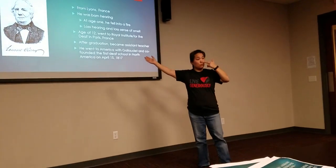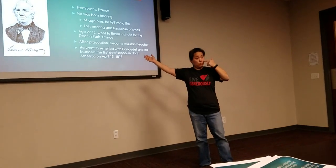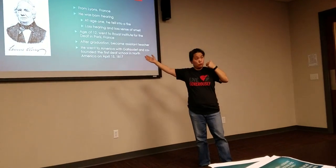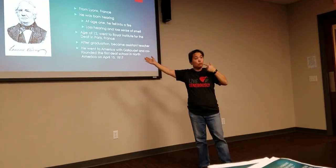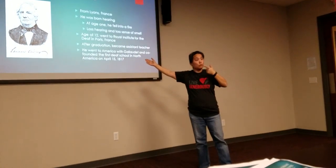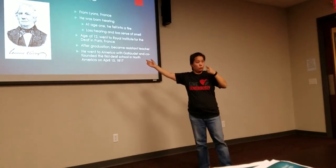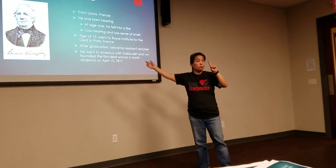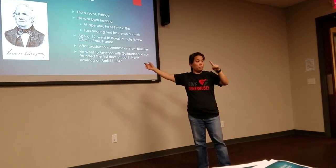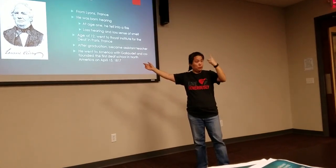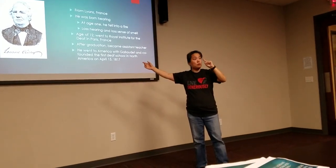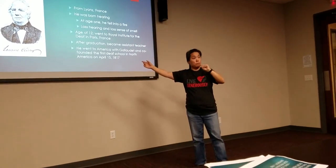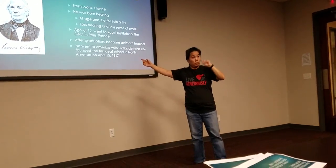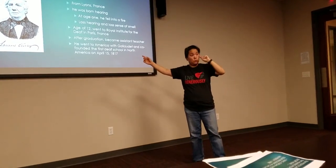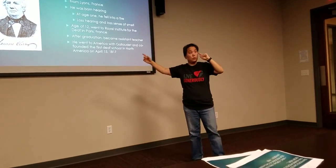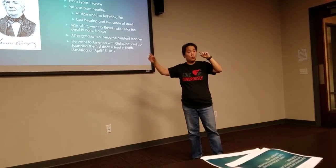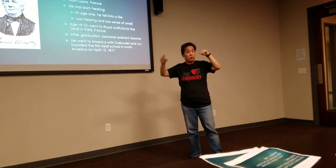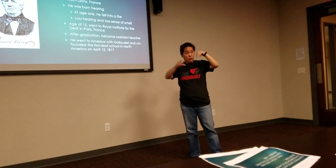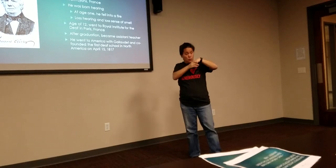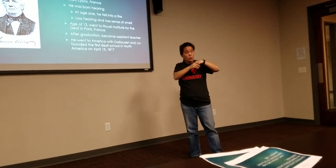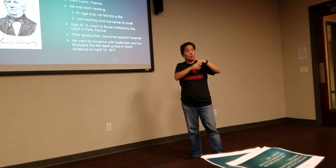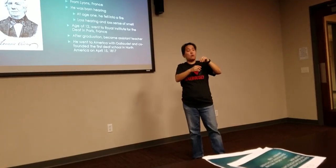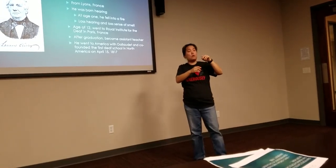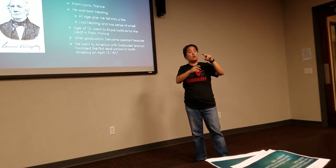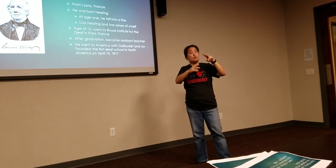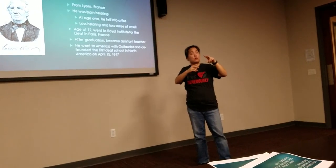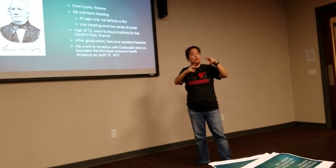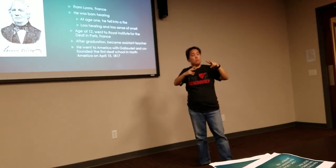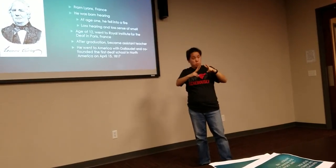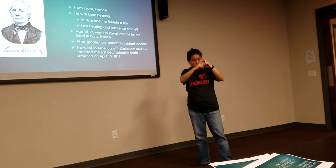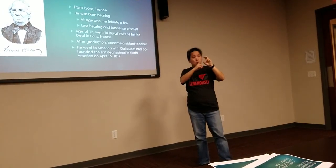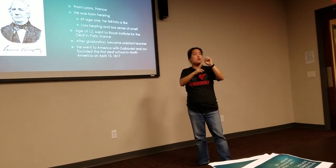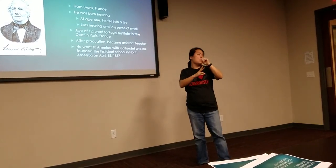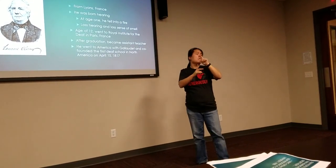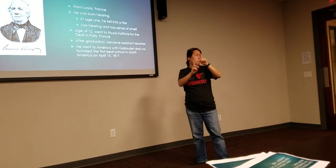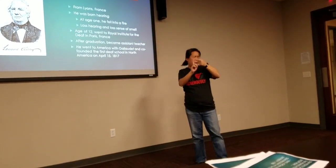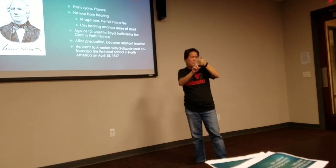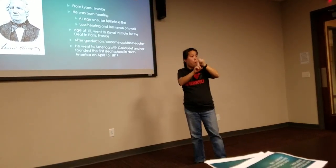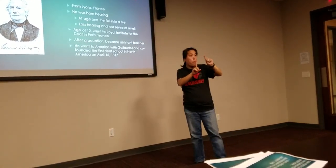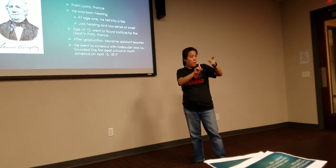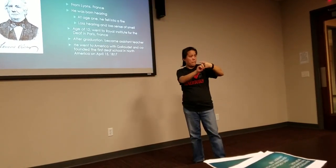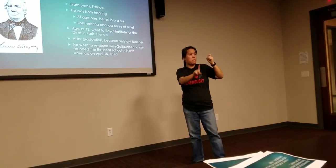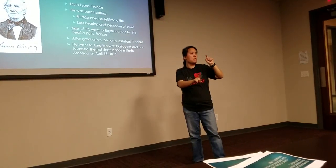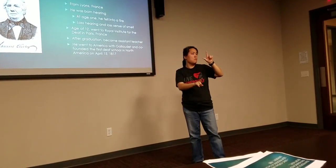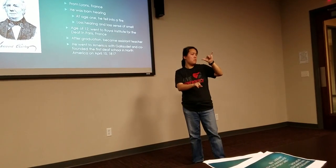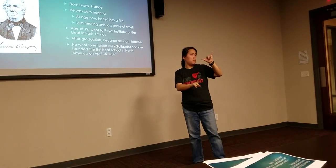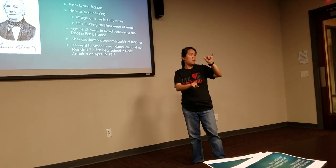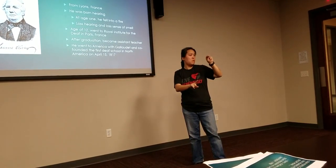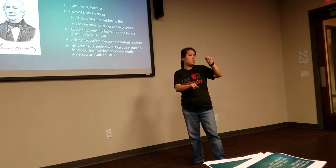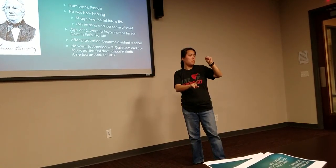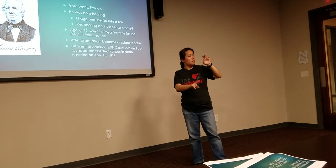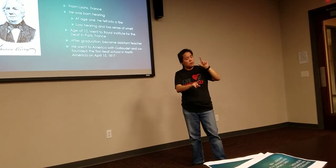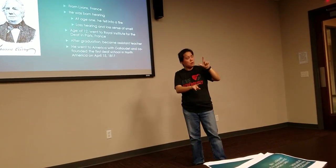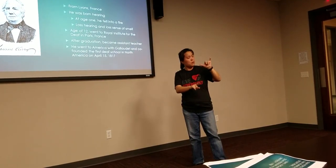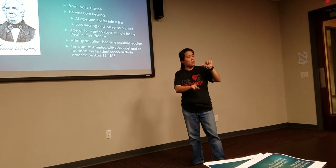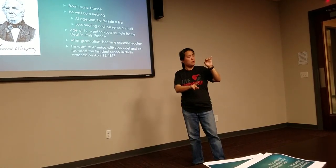This gentleman, Lorette Clare, was a Deaf man living in Paris. He was originally from Lyon